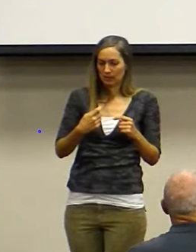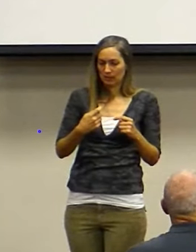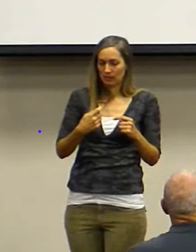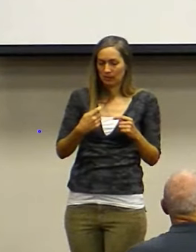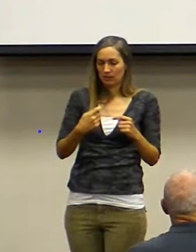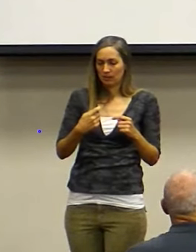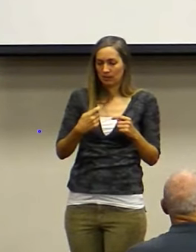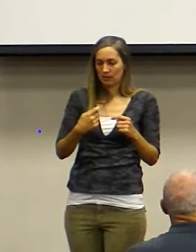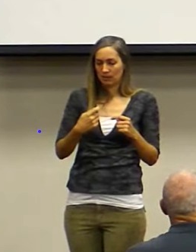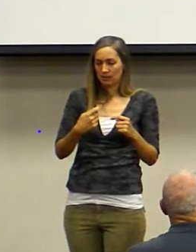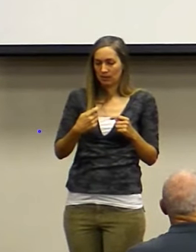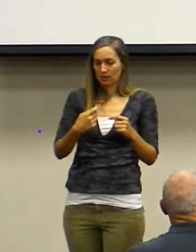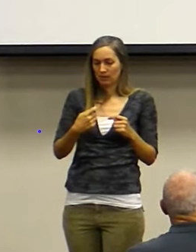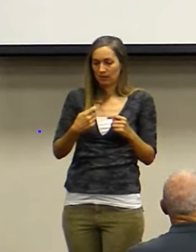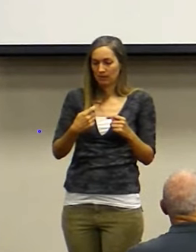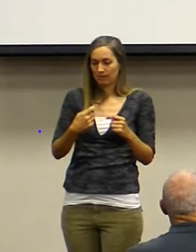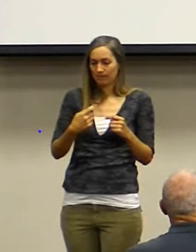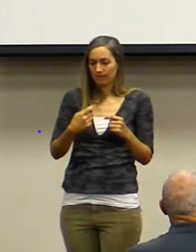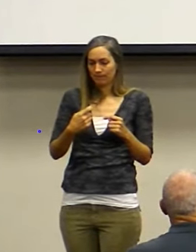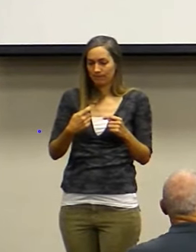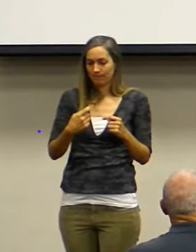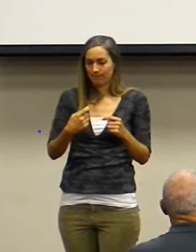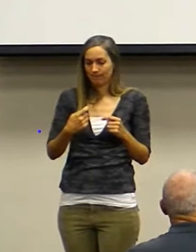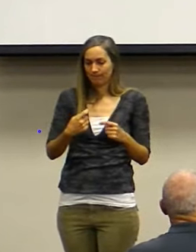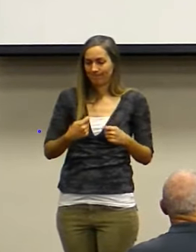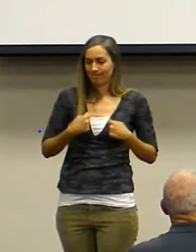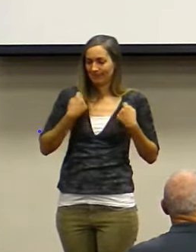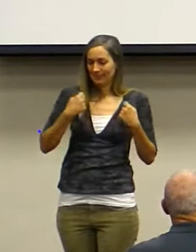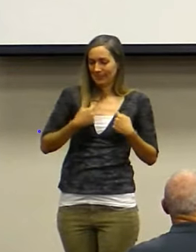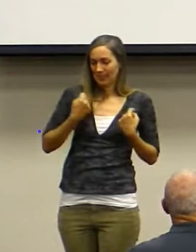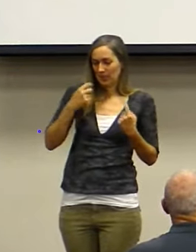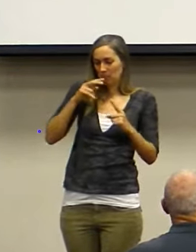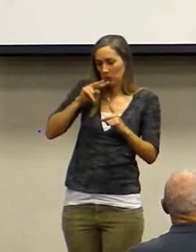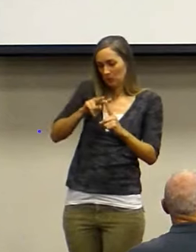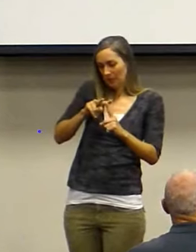seasoned veteran version.